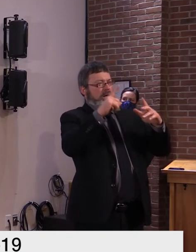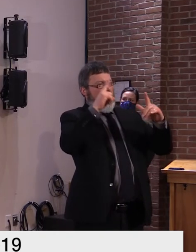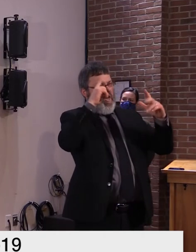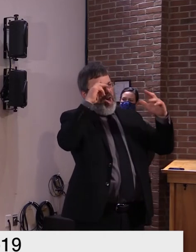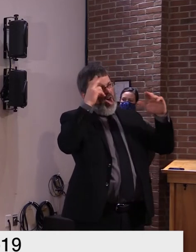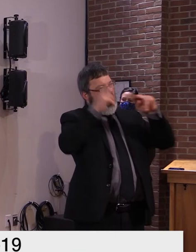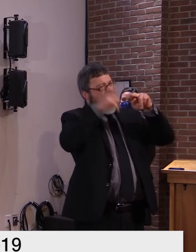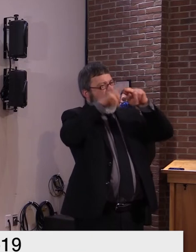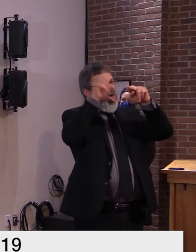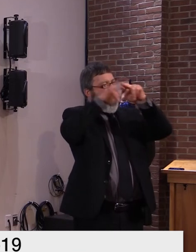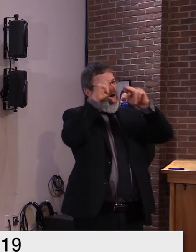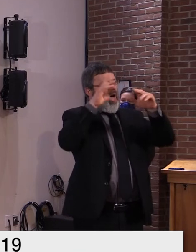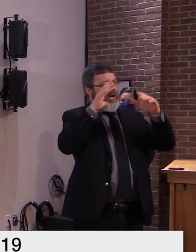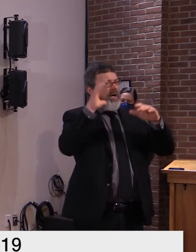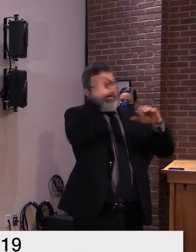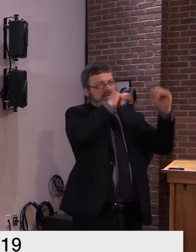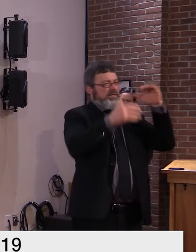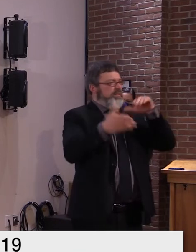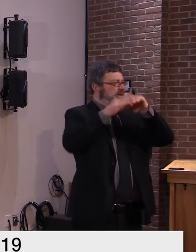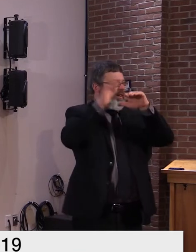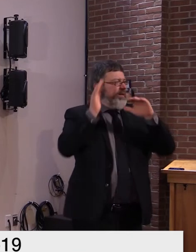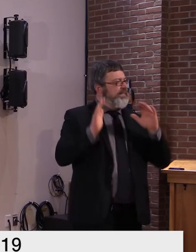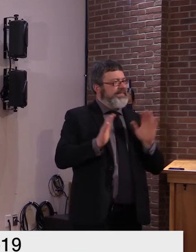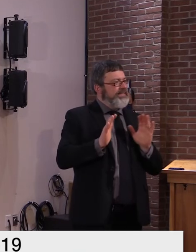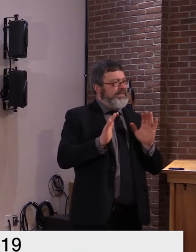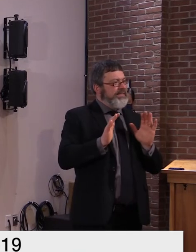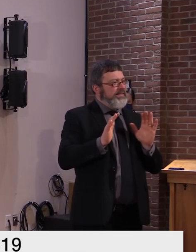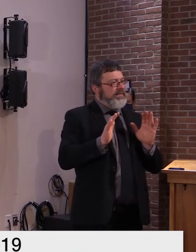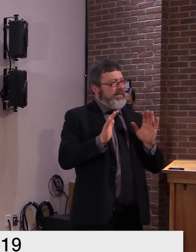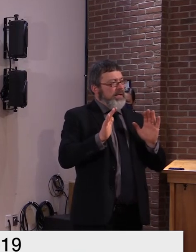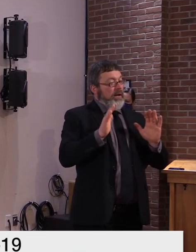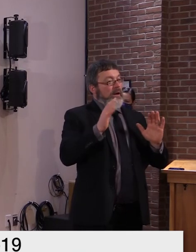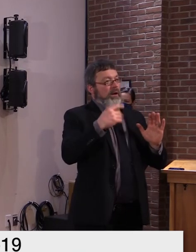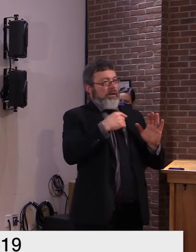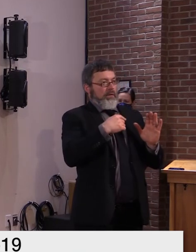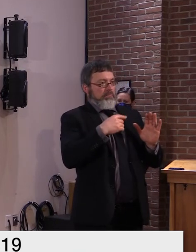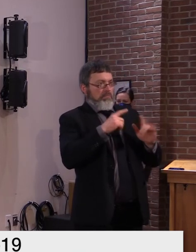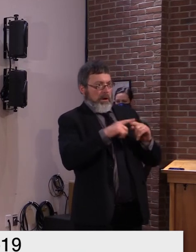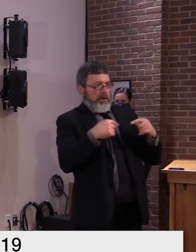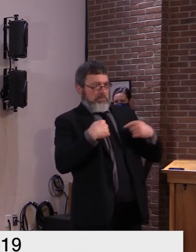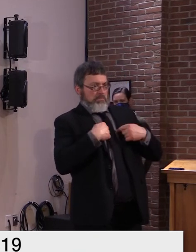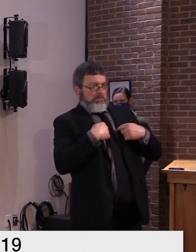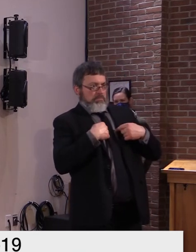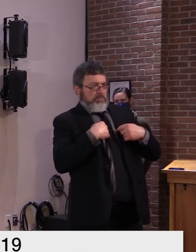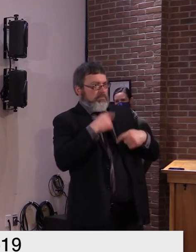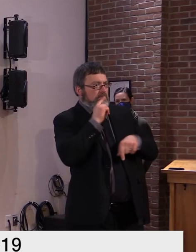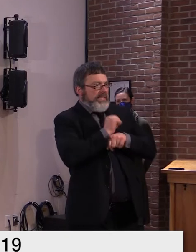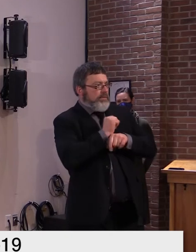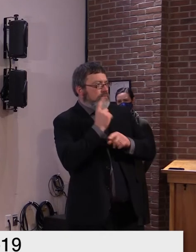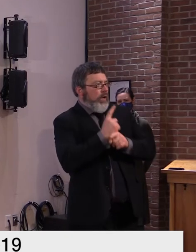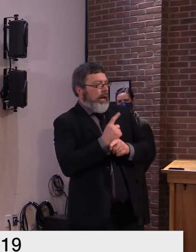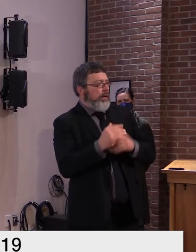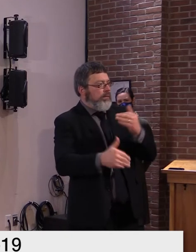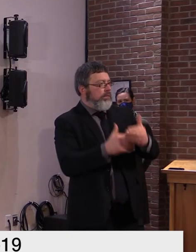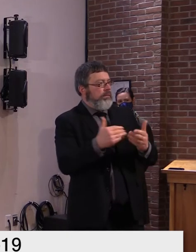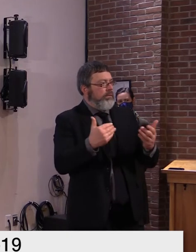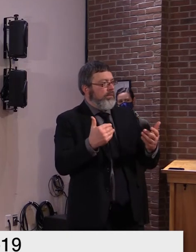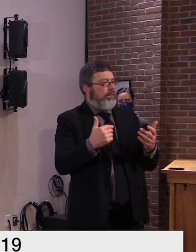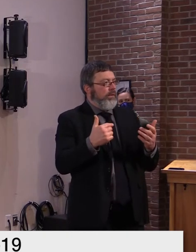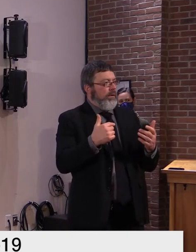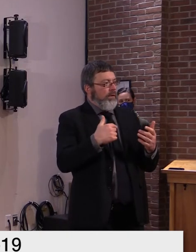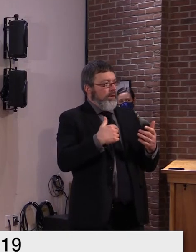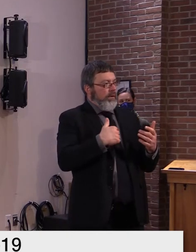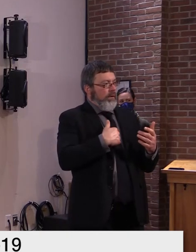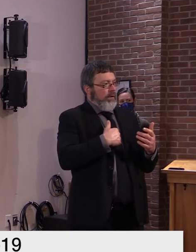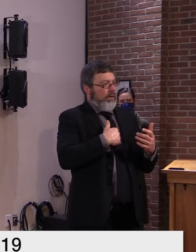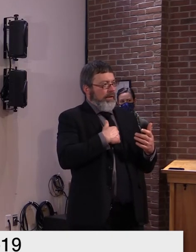it has paid off. And I would rather not get into a controversy about a person who may have some